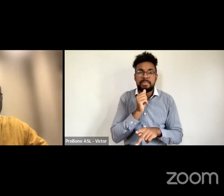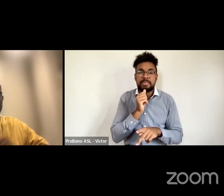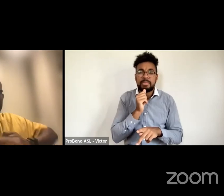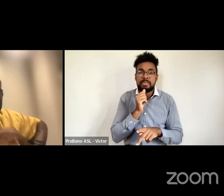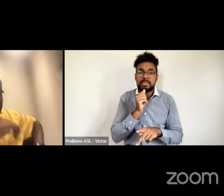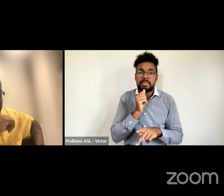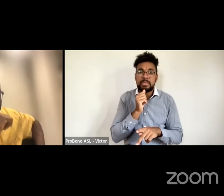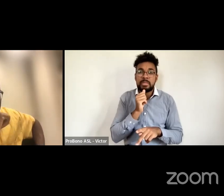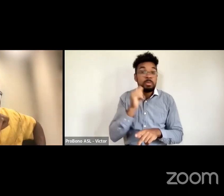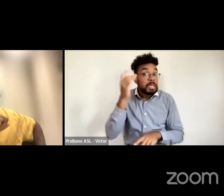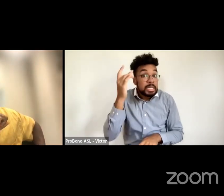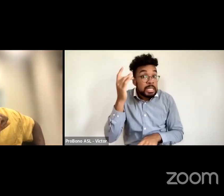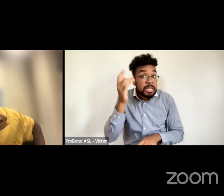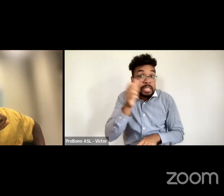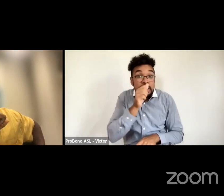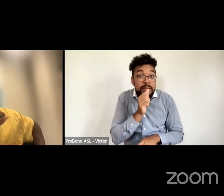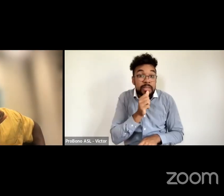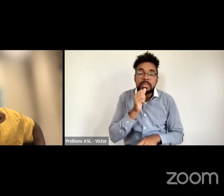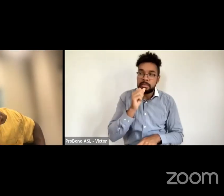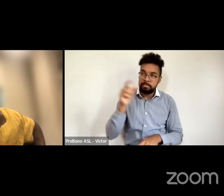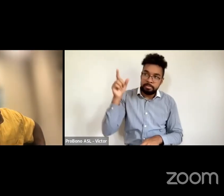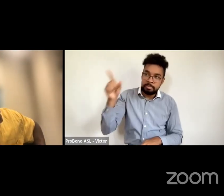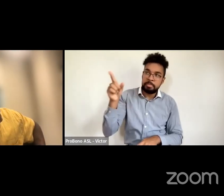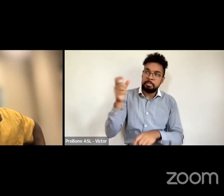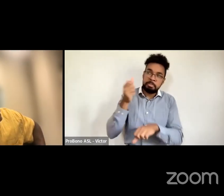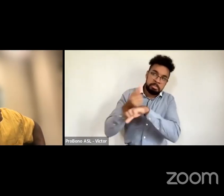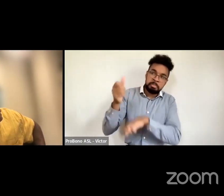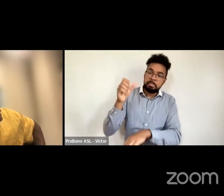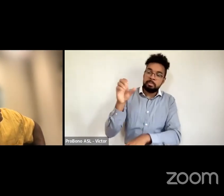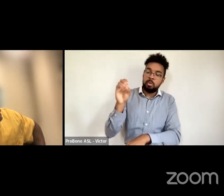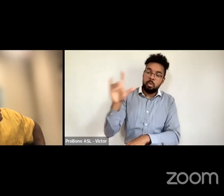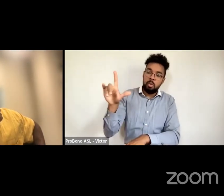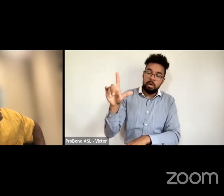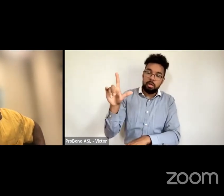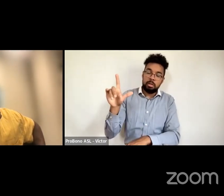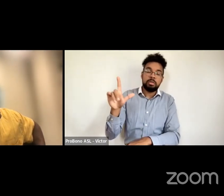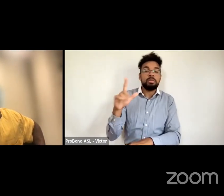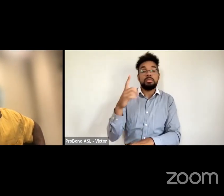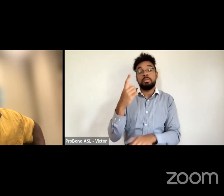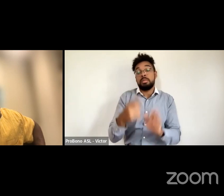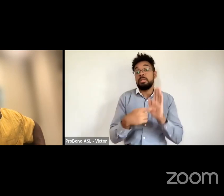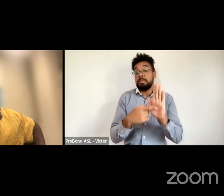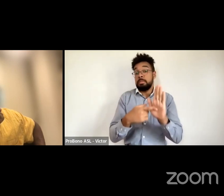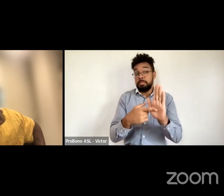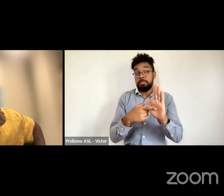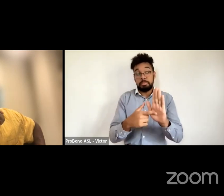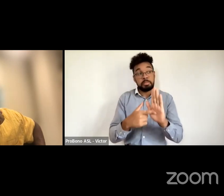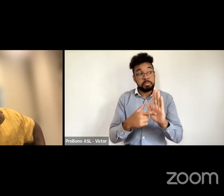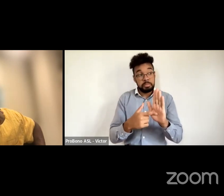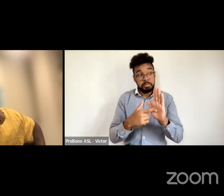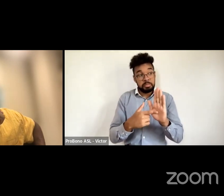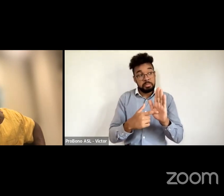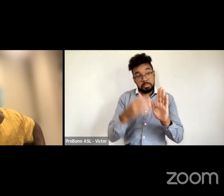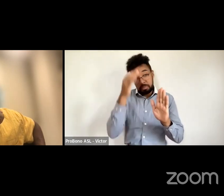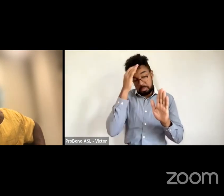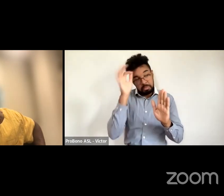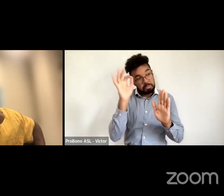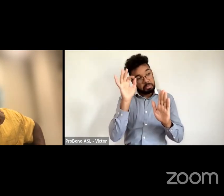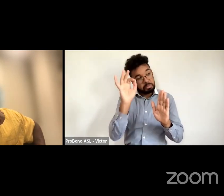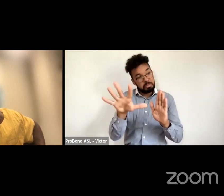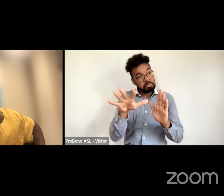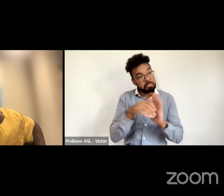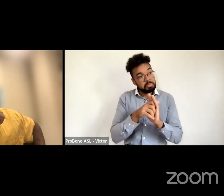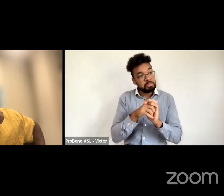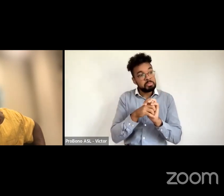give you an exact example of what is well you're nigerian you know that already but just for our audiences you see